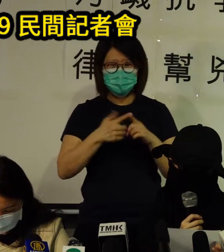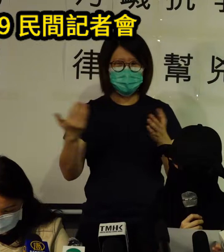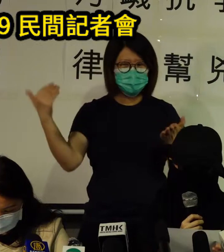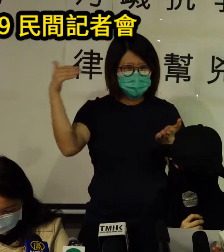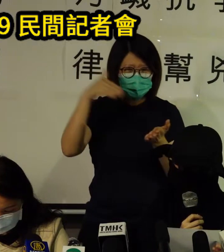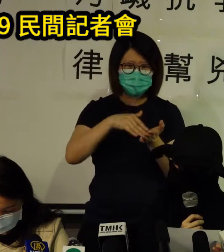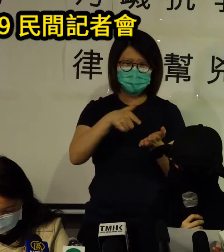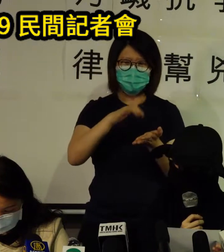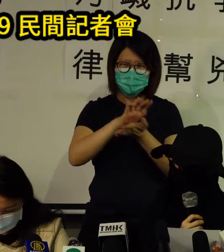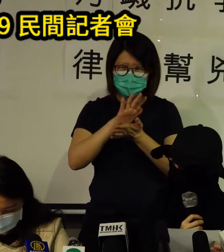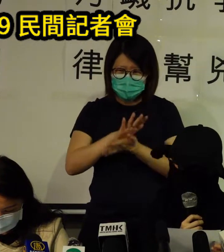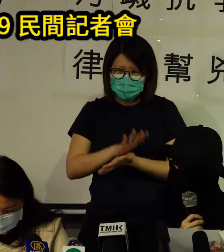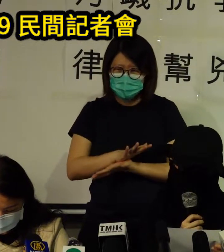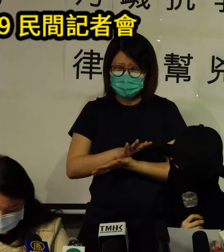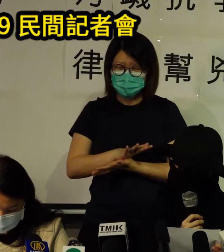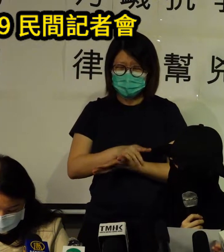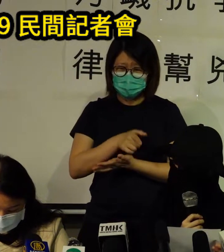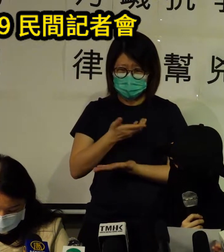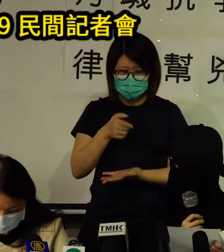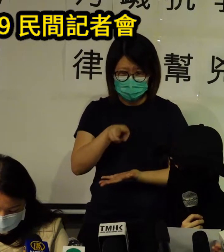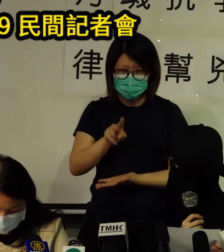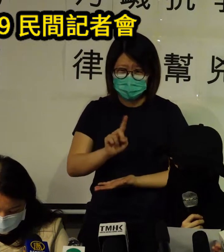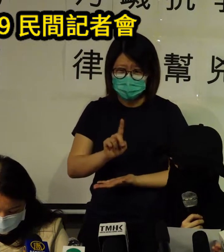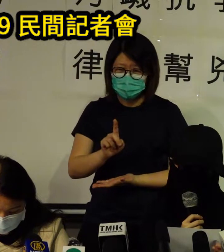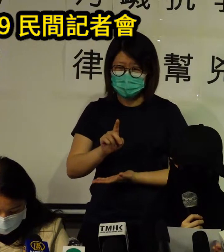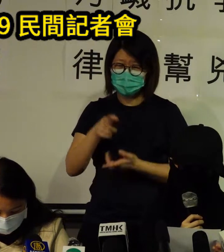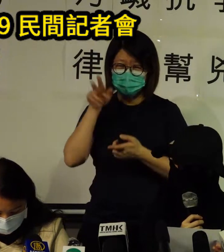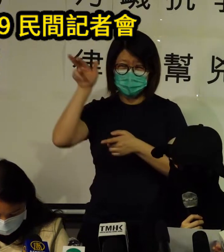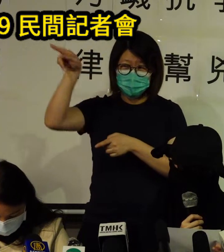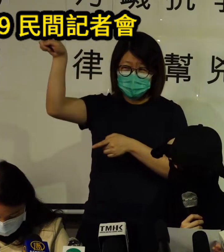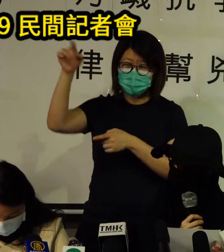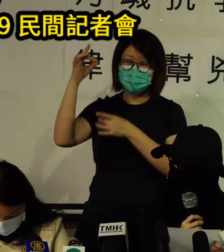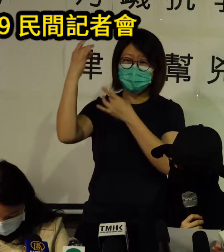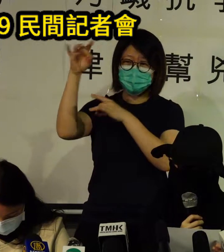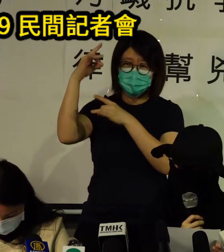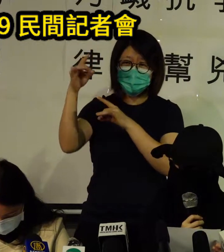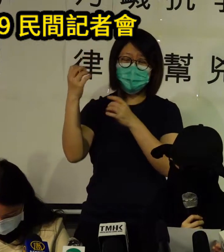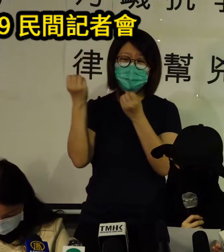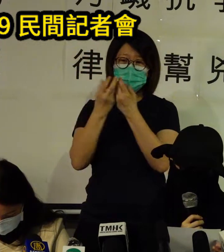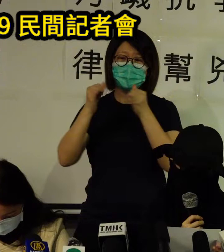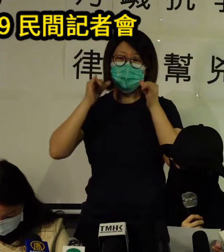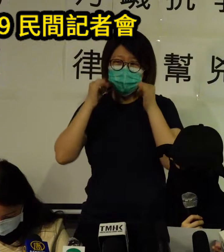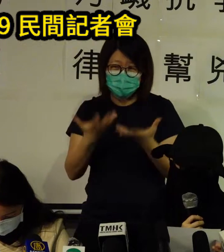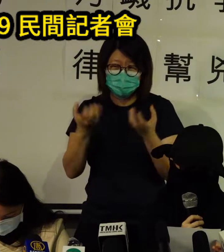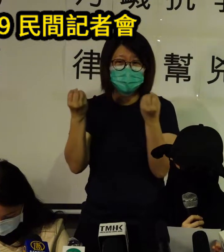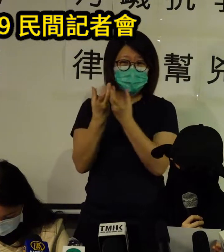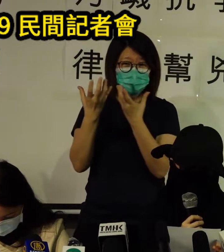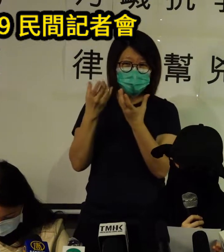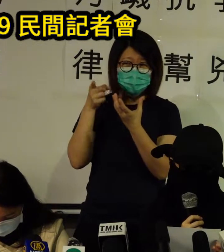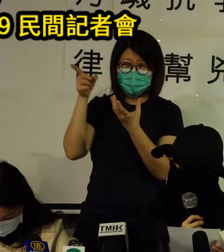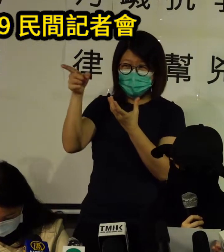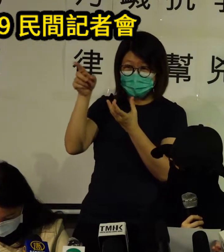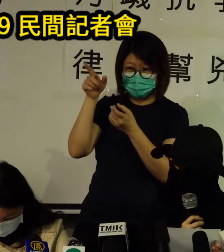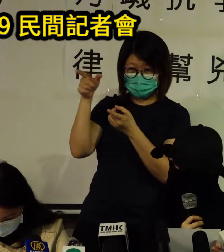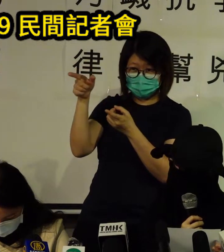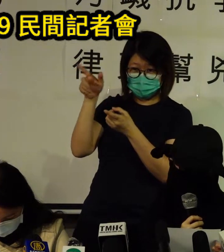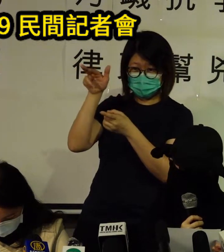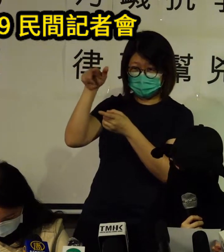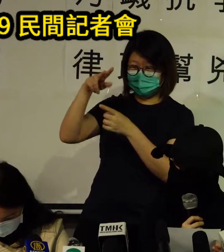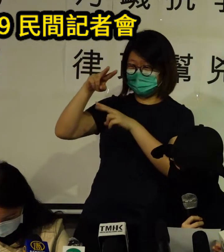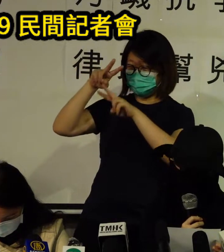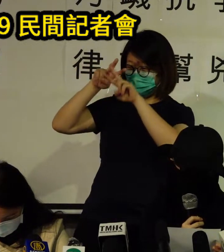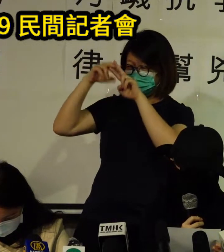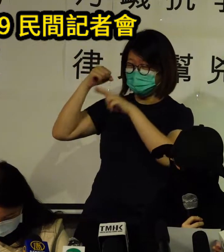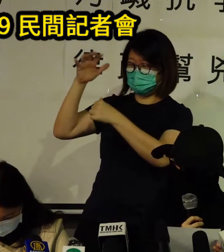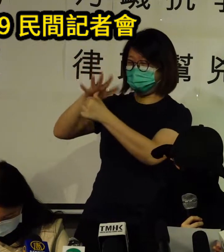is a fact revolution becomes a duty Hong Kongers must not sit around and wait to be